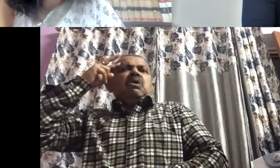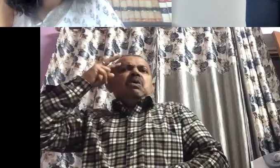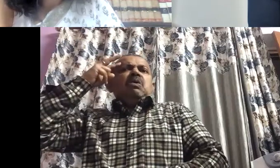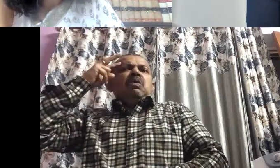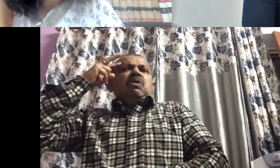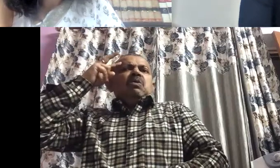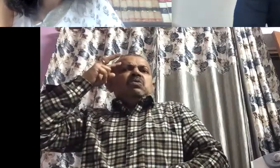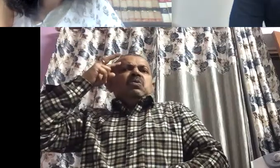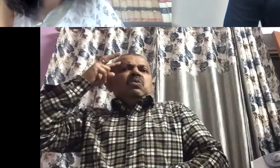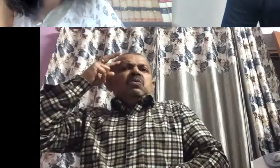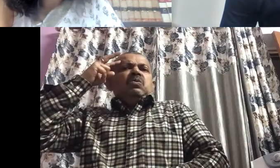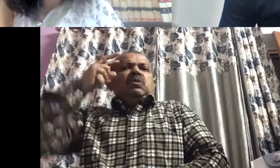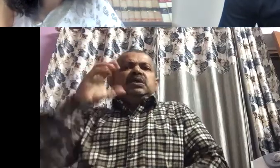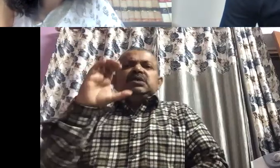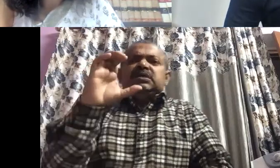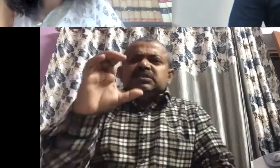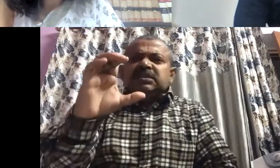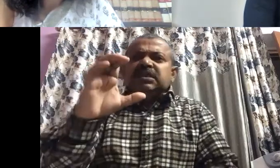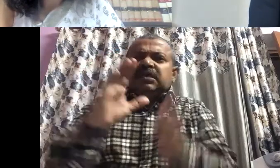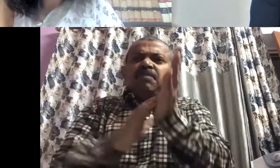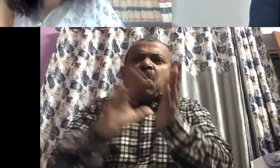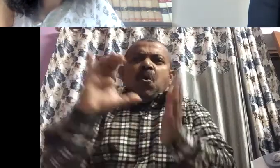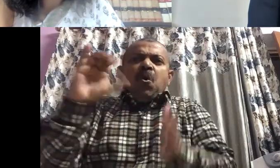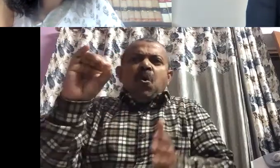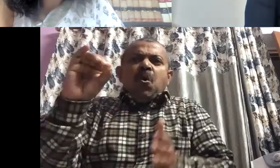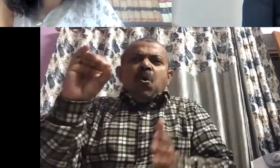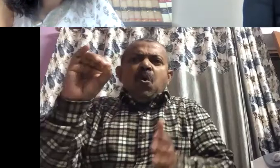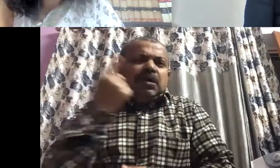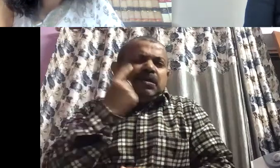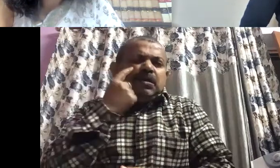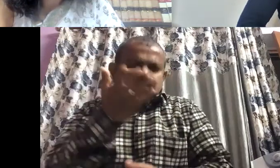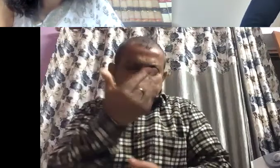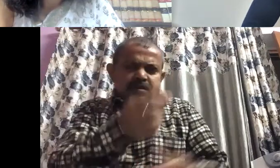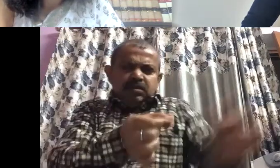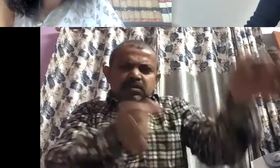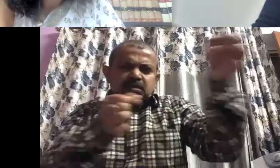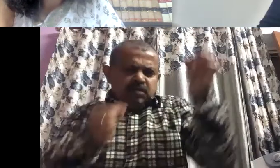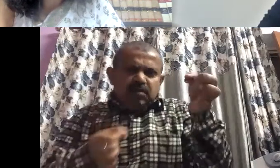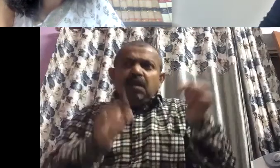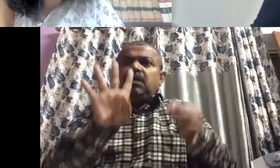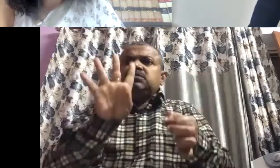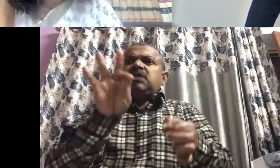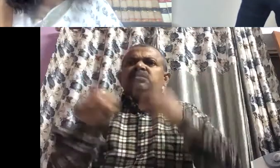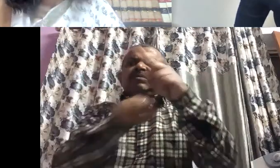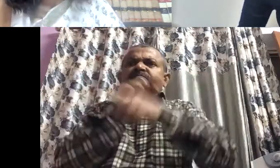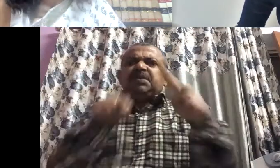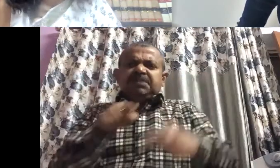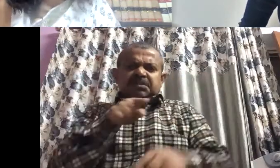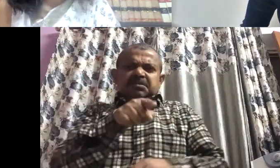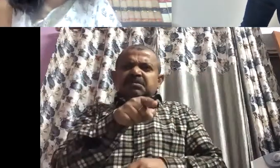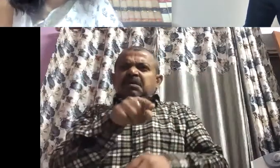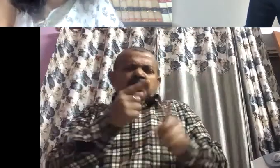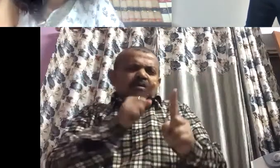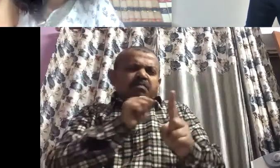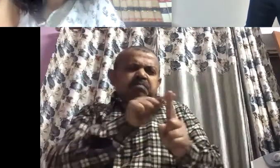and they got a disability certificate from CMO. And I totally have a doubt that these people are not deaf because as I can see, whenever we